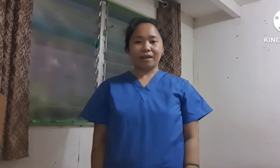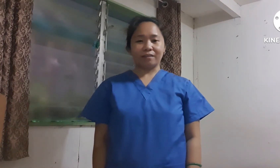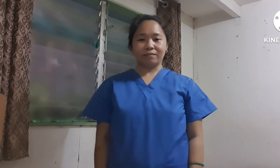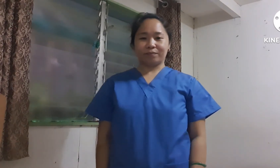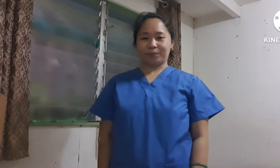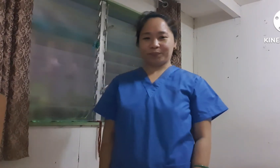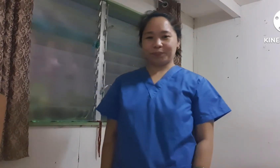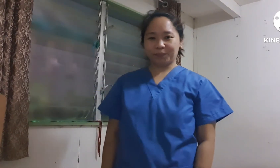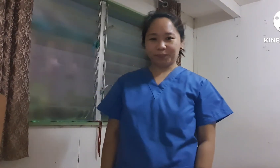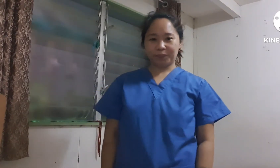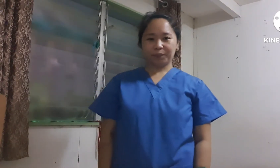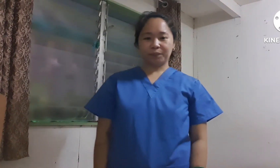Can.